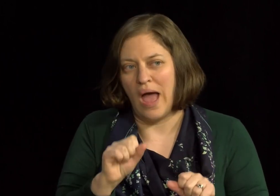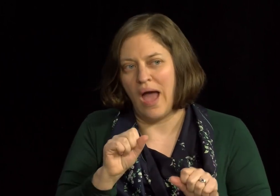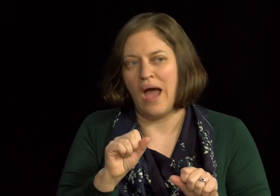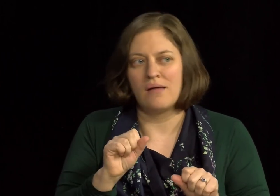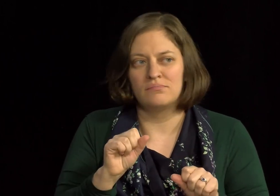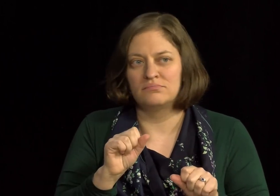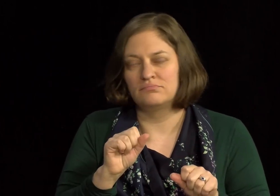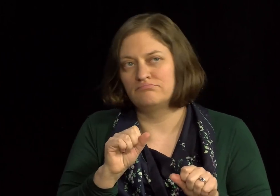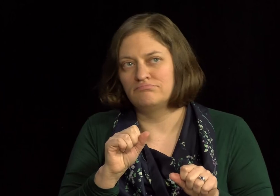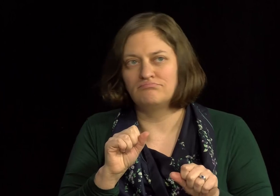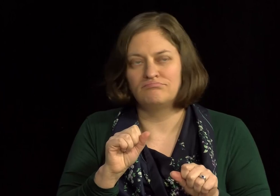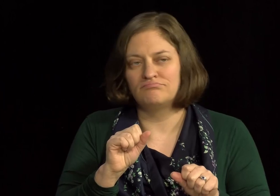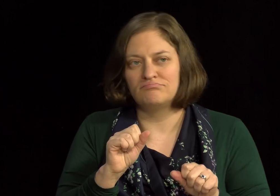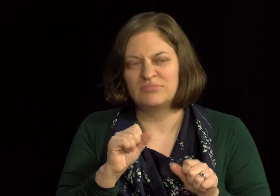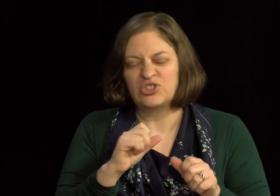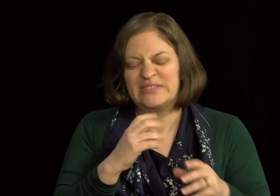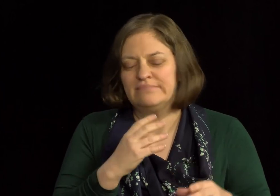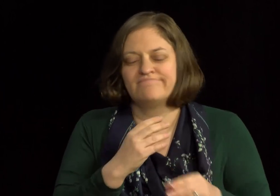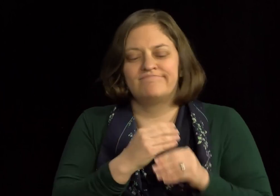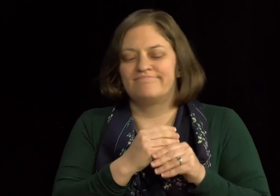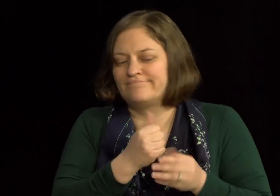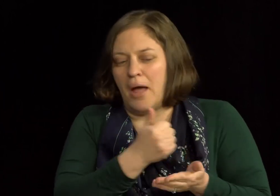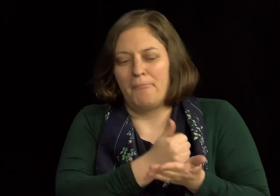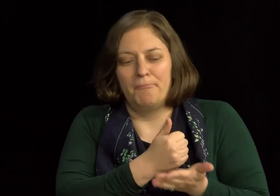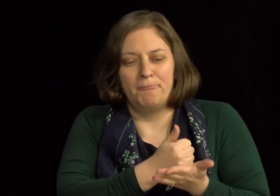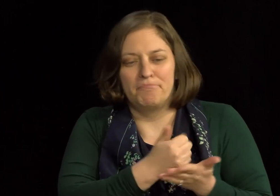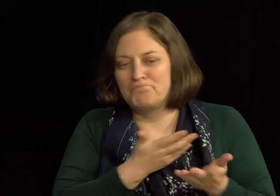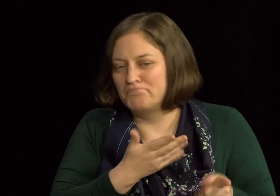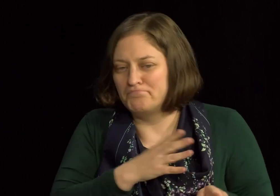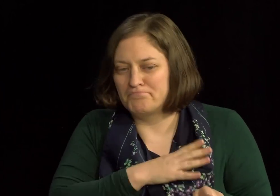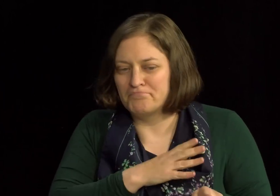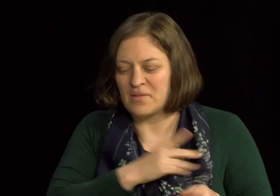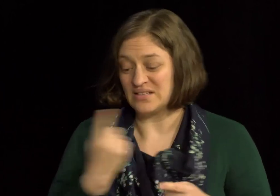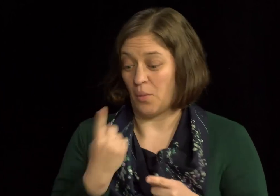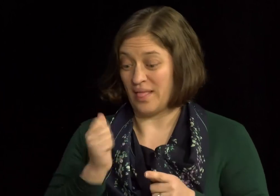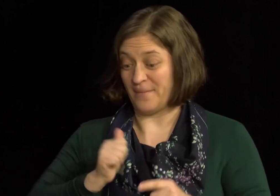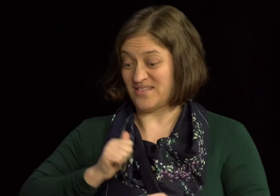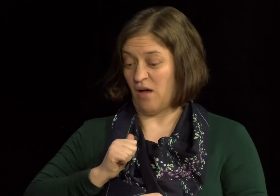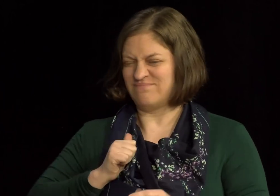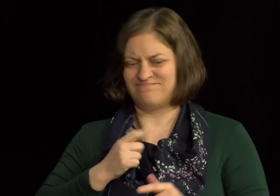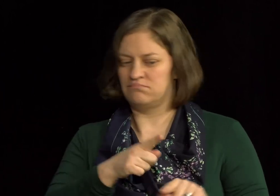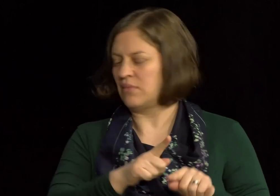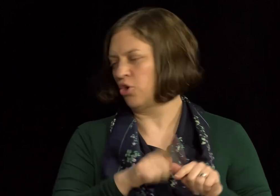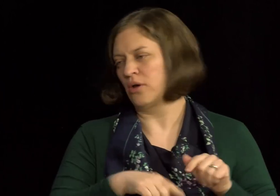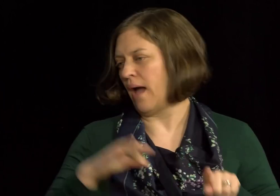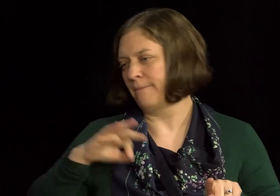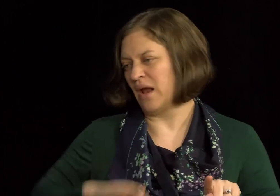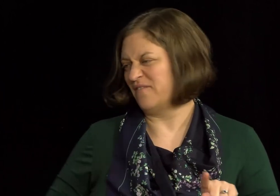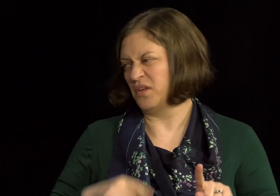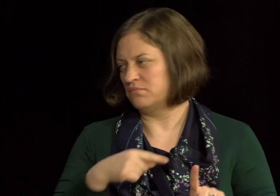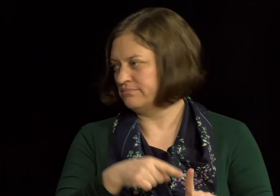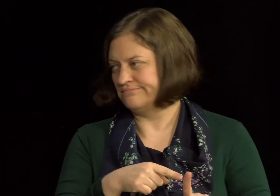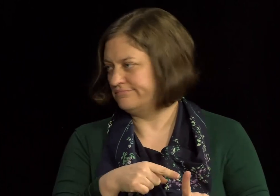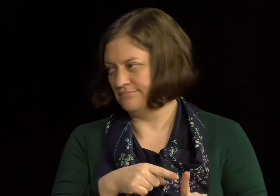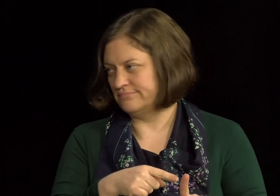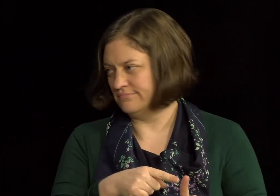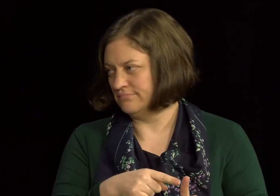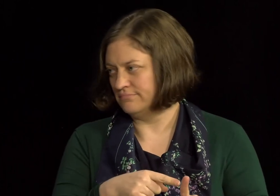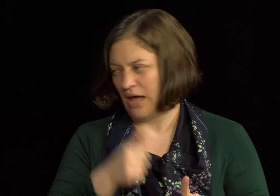probably enough to hear on the phone, but need just a little augmentation. For someone like me, I wouldn't benefit from that kind